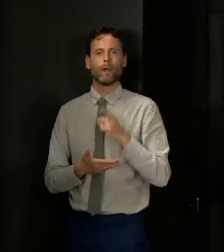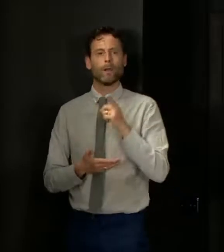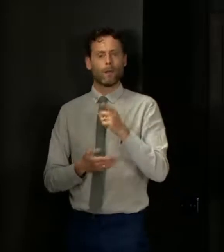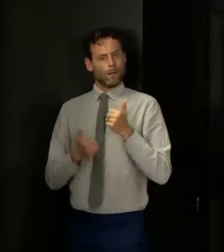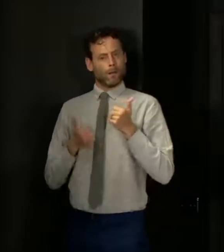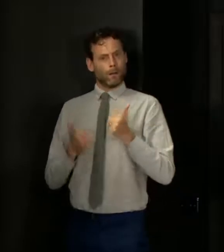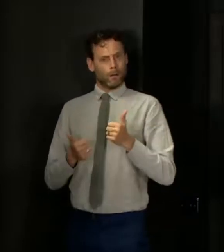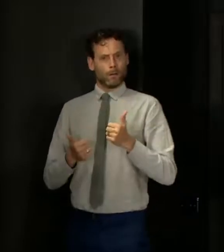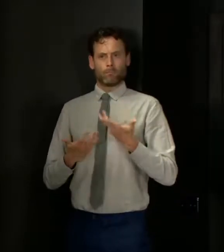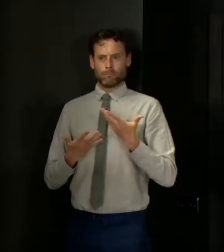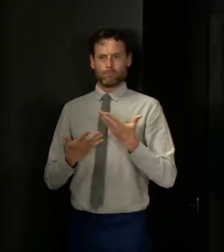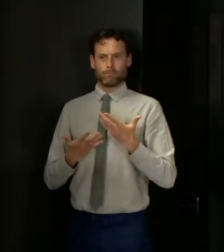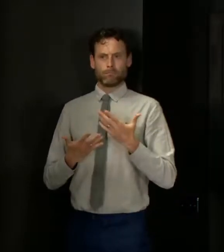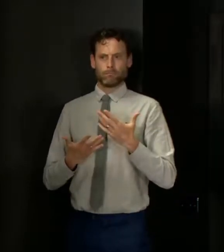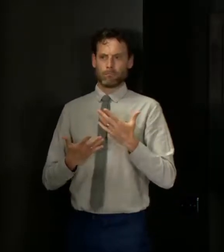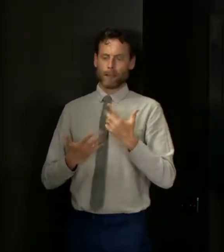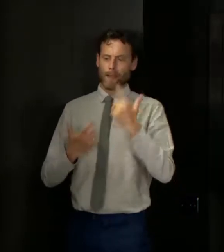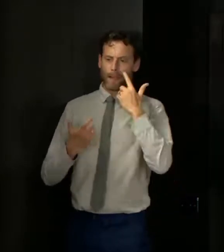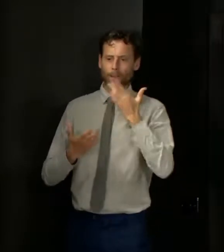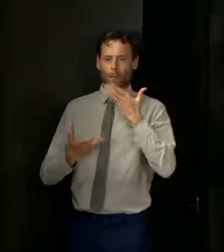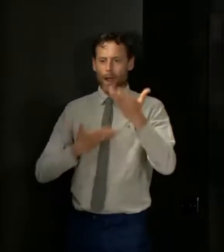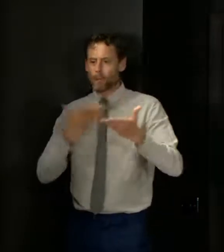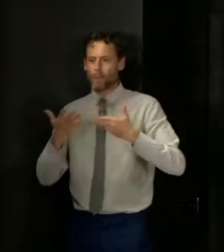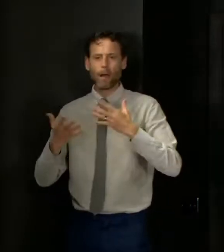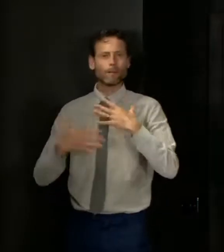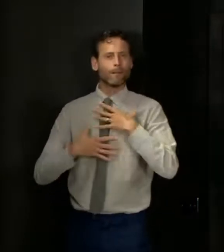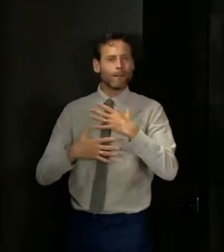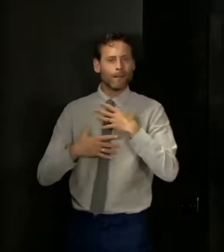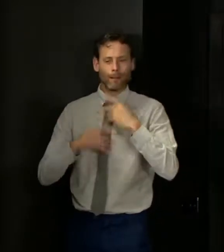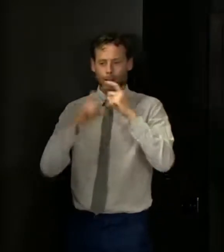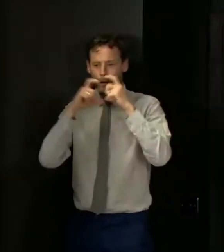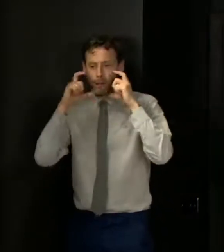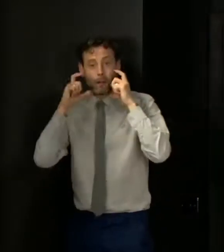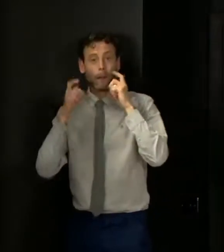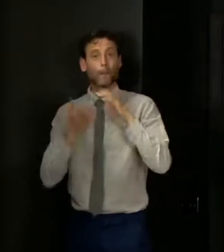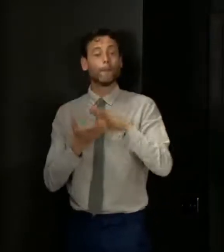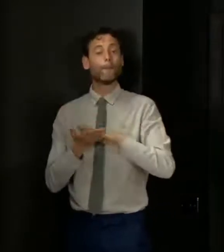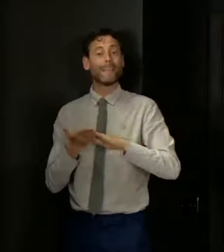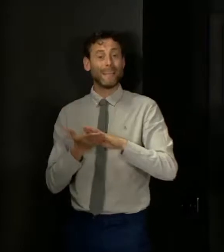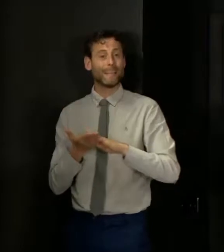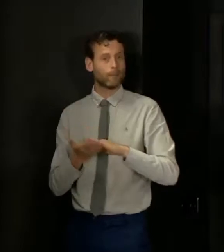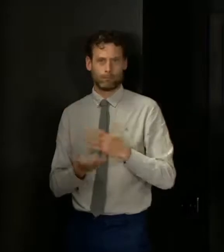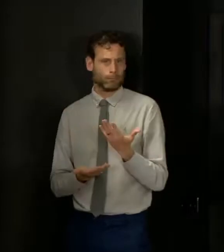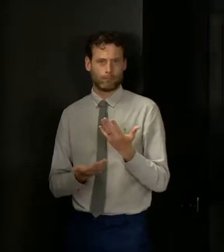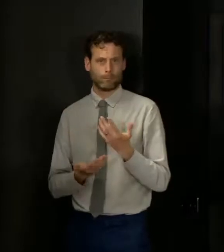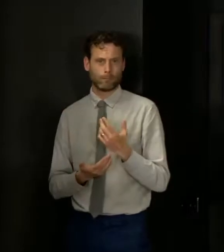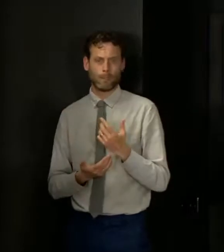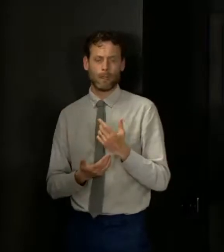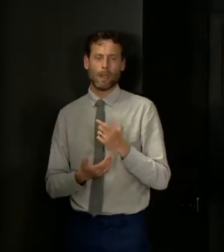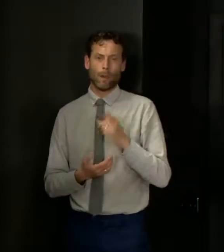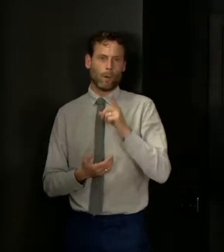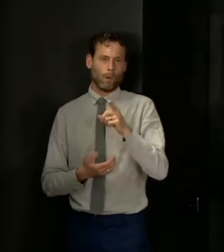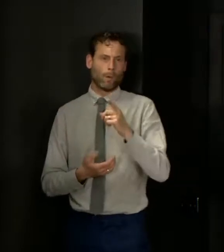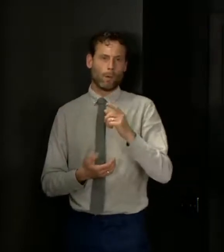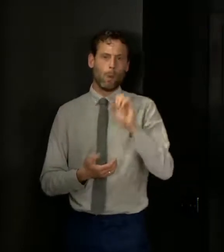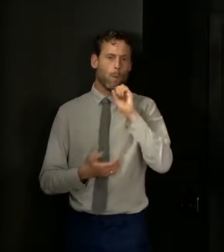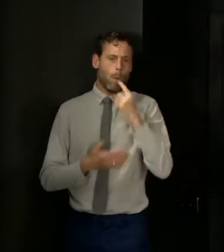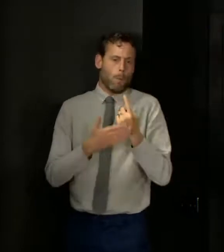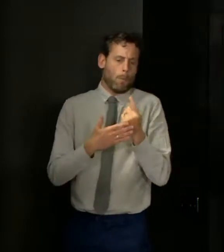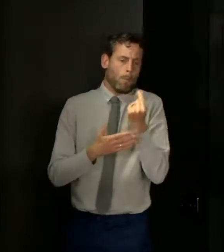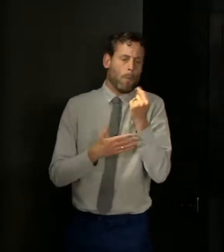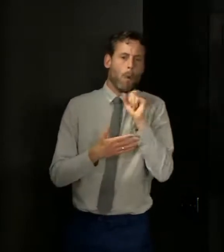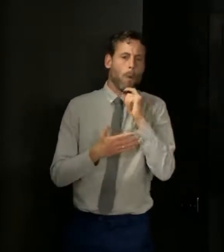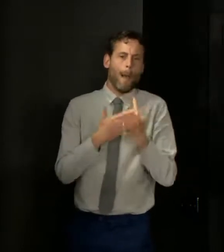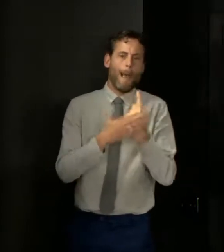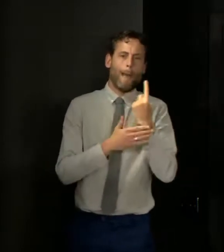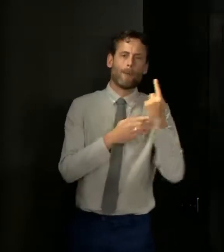good respiratory hygiene the less likely it is that you're going to be contacted by a contact tracer. There are certain scenarios such